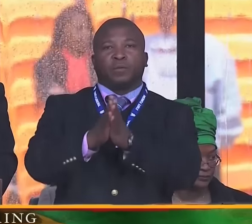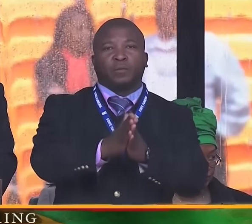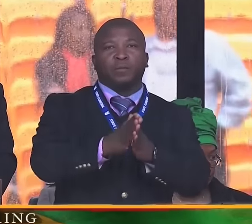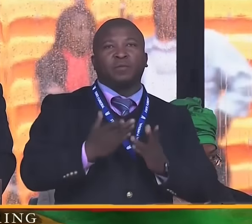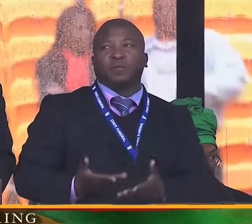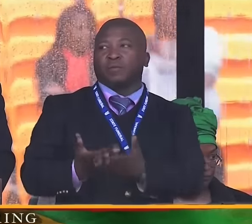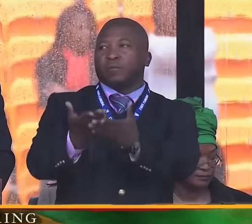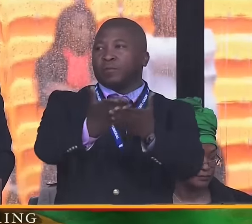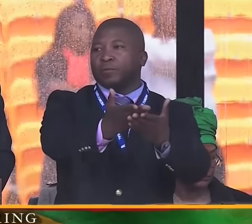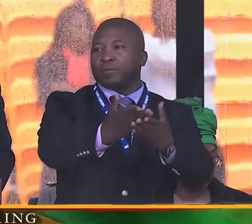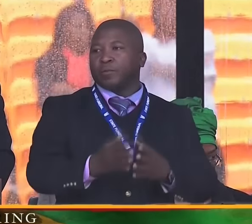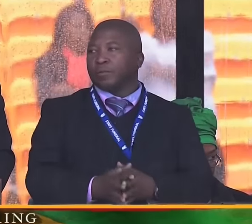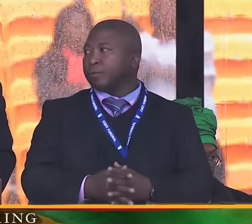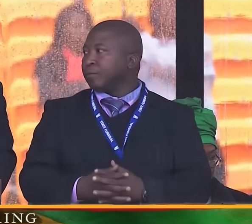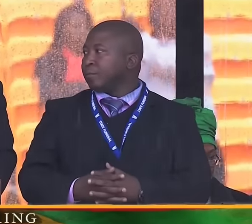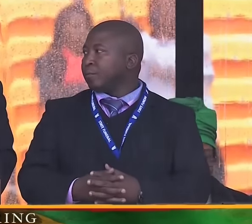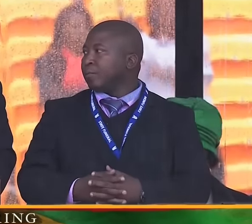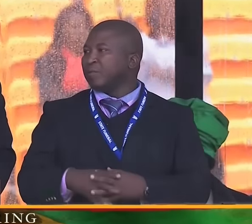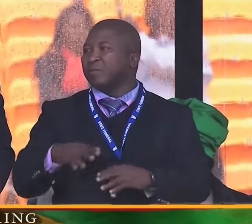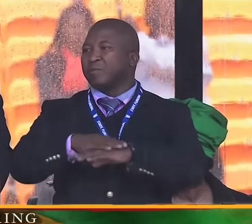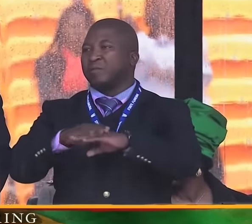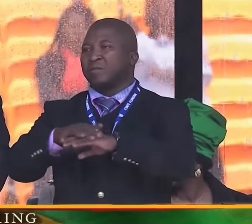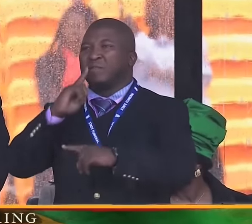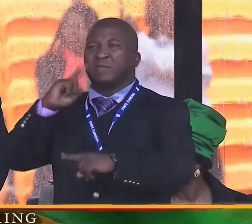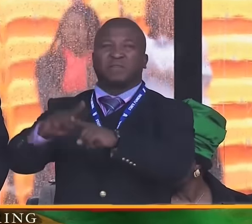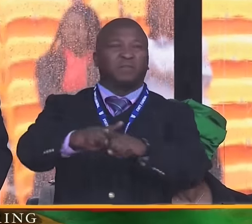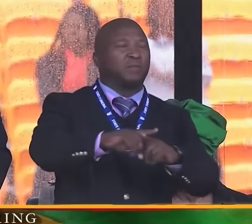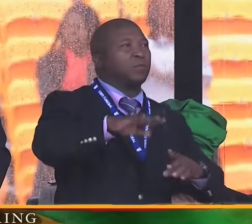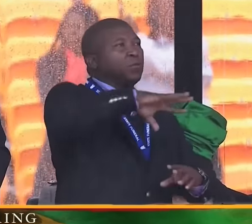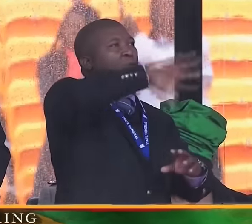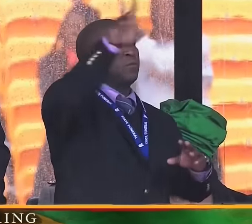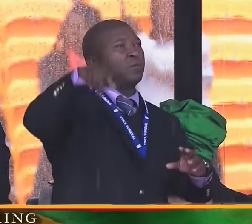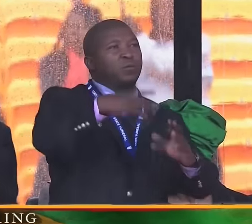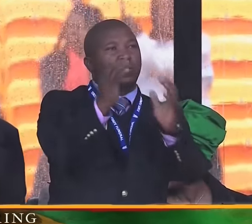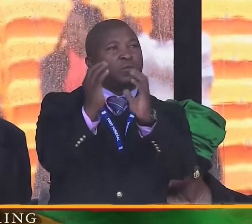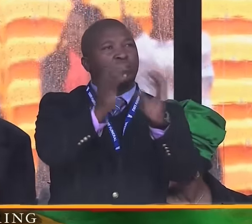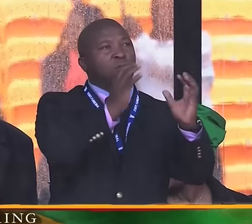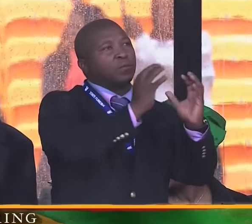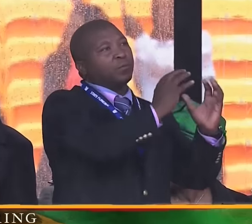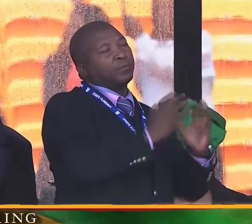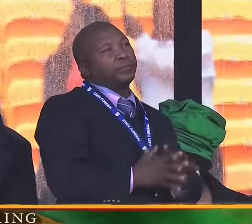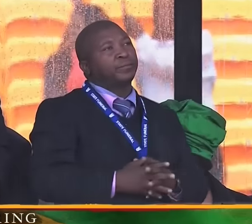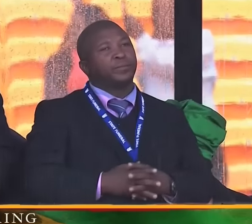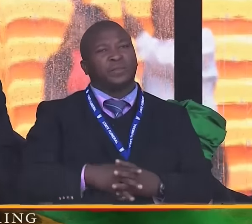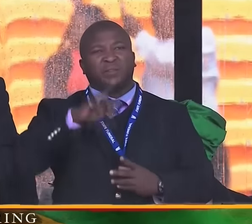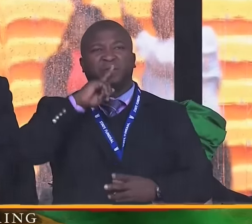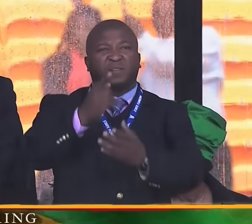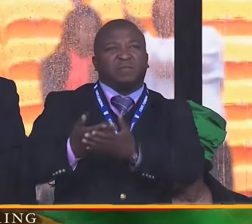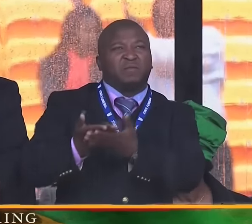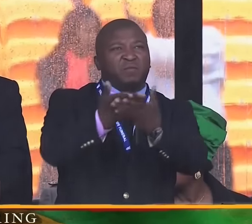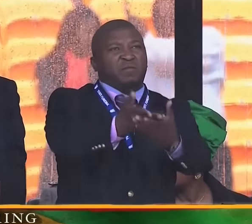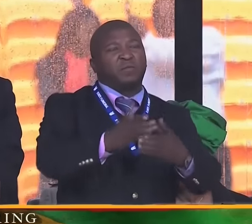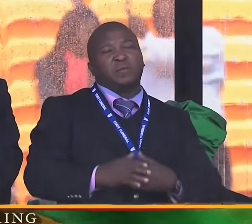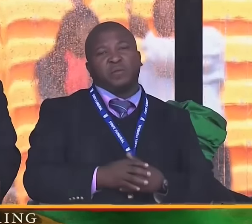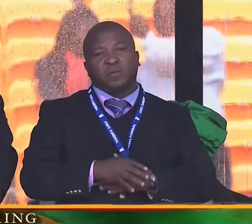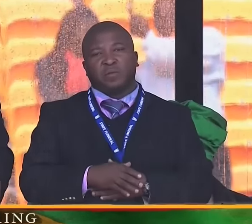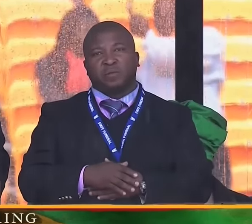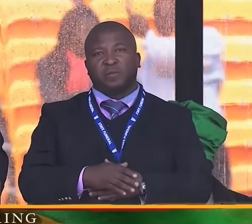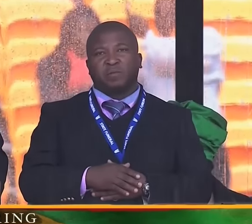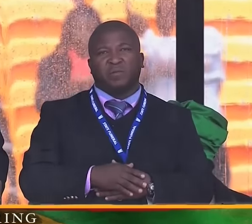And I would like to pray this offering. Basically, this is fun. All of these balls. To